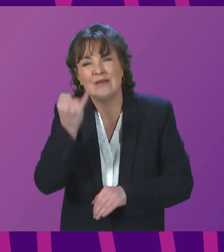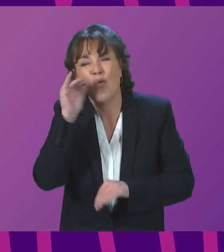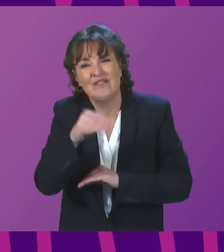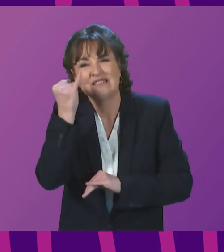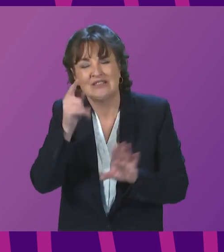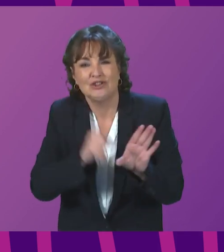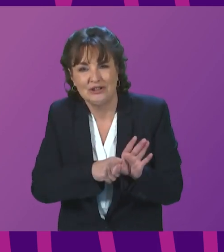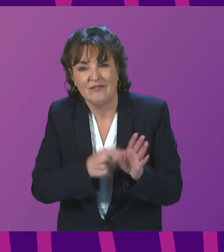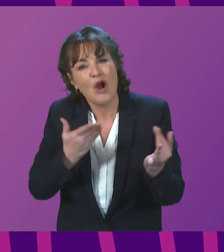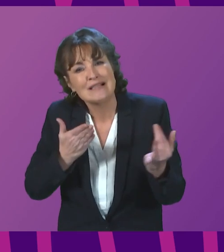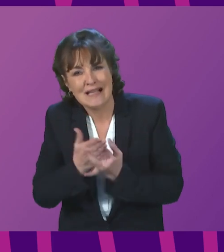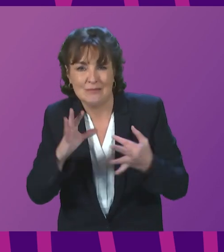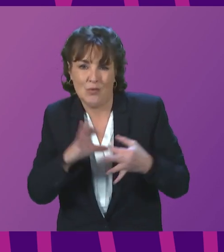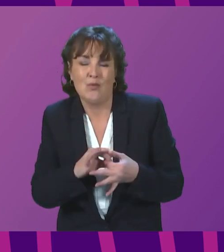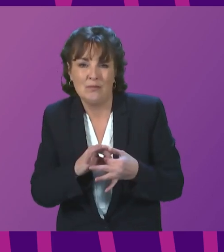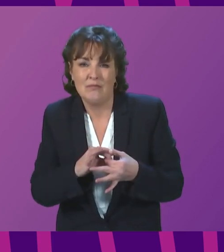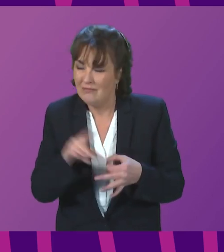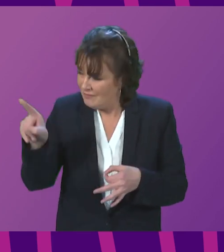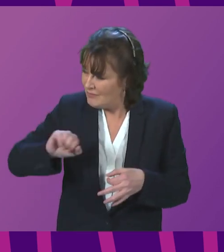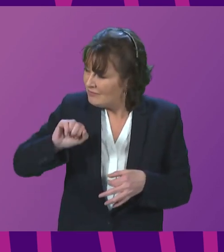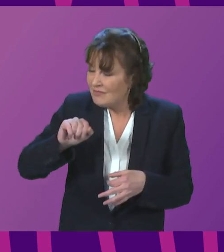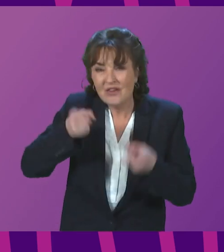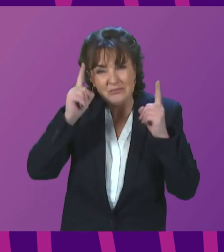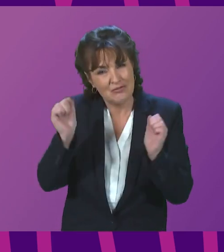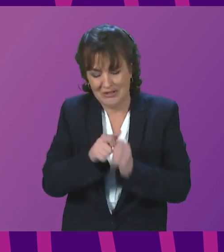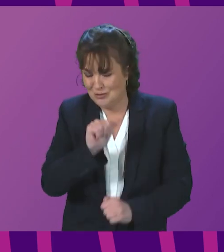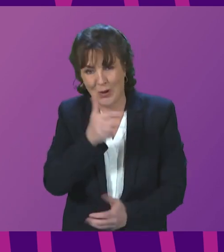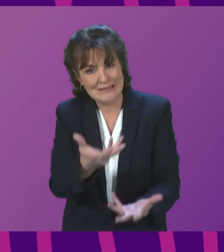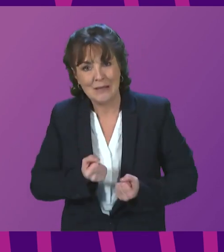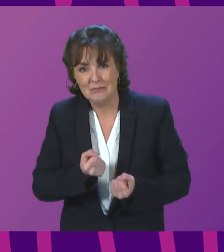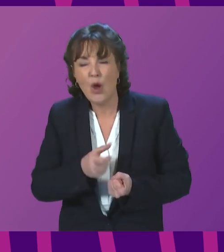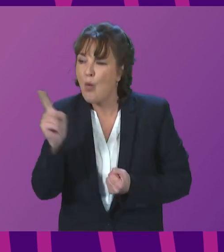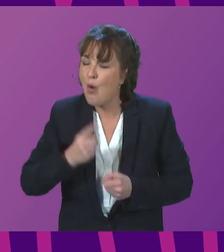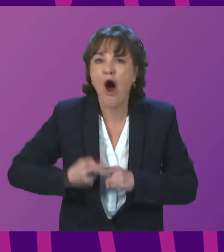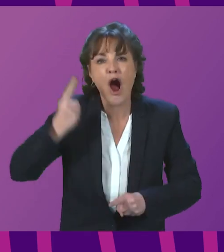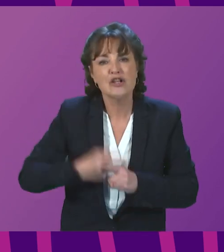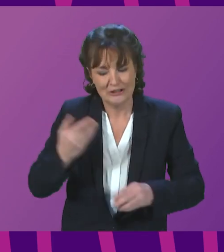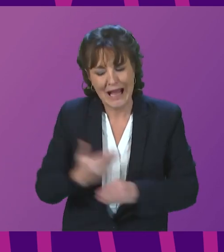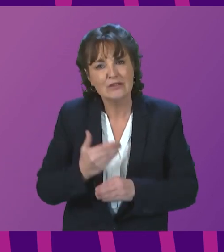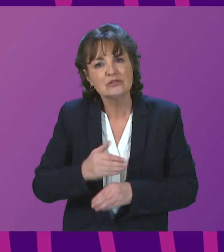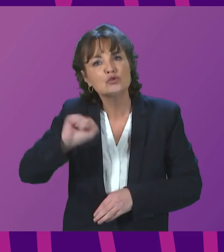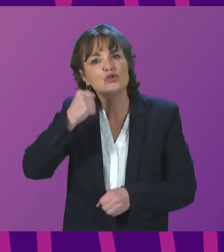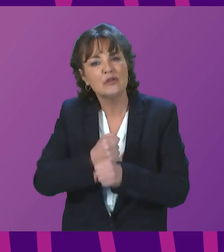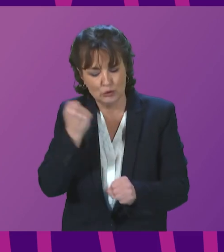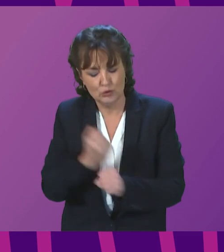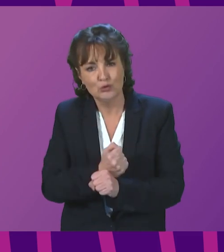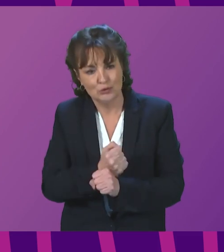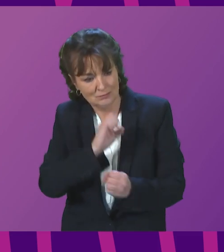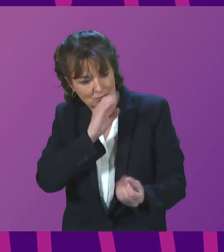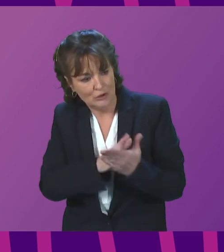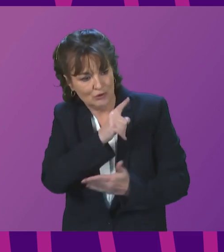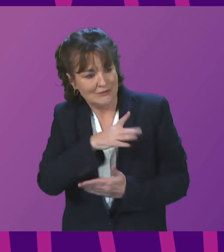the First Minister agree with me that this is unacceptable? And what urgent action will the Scottish Government take to meet disabled people's housing needs? First Minister.